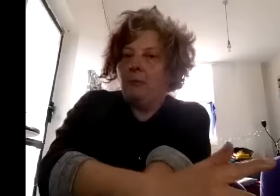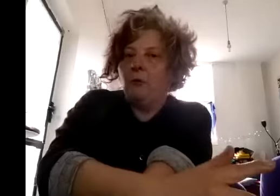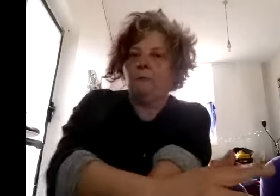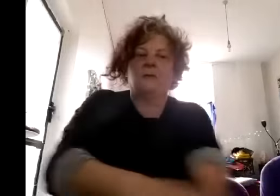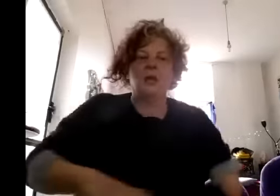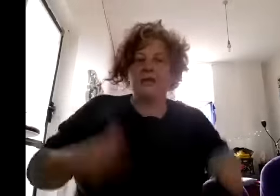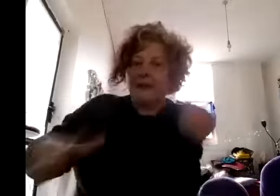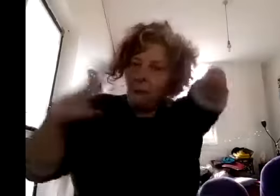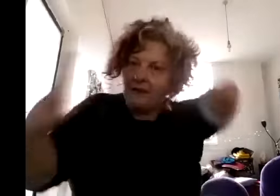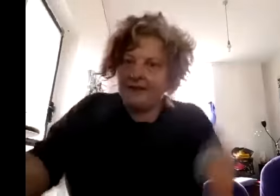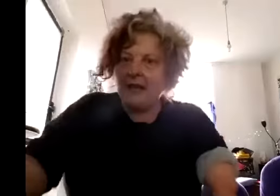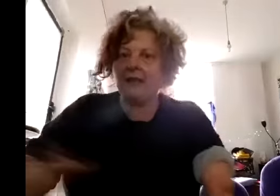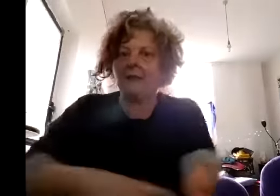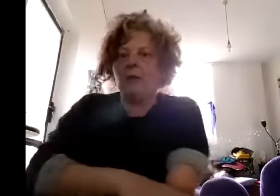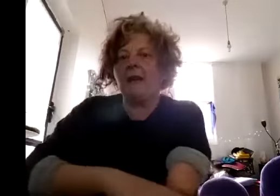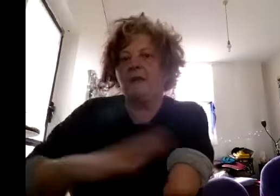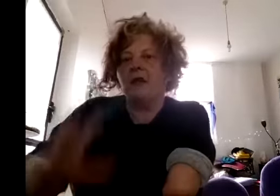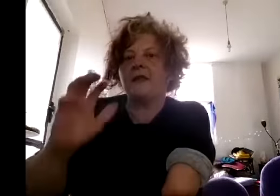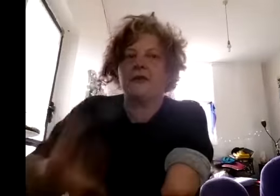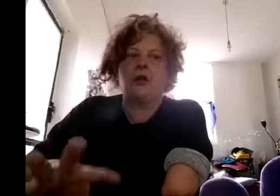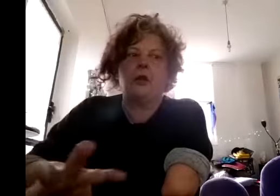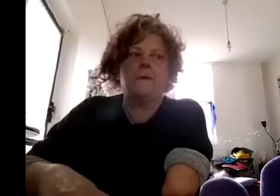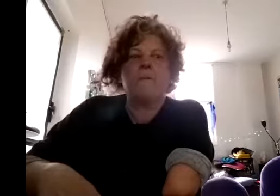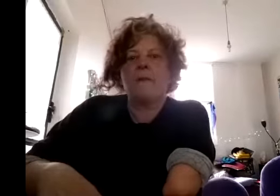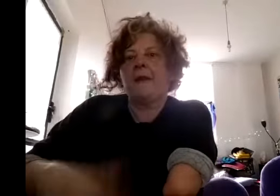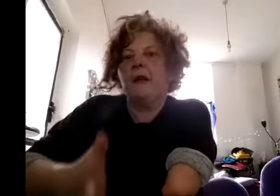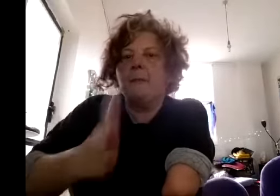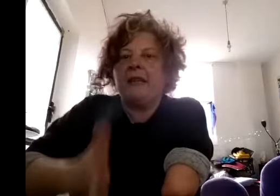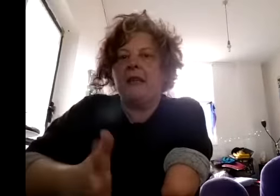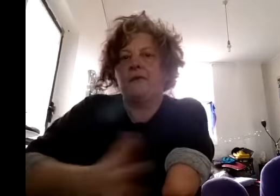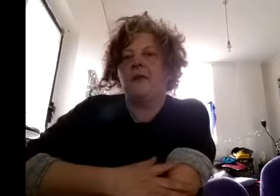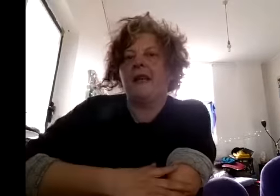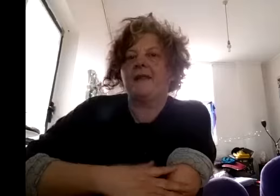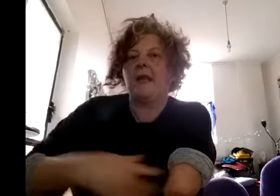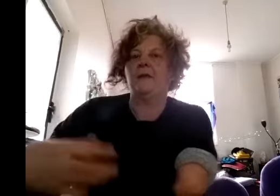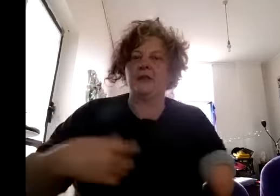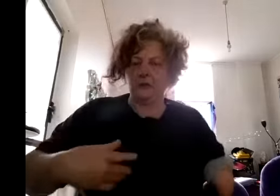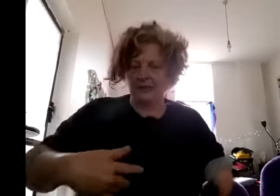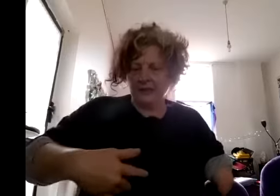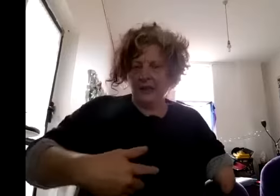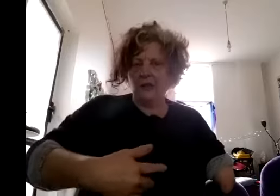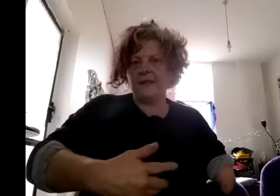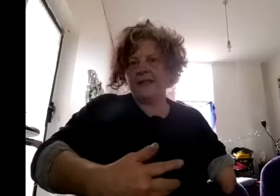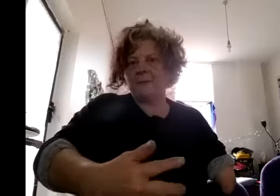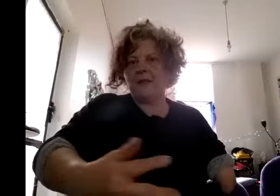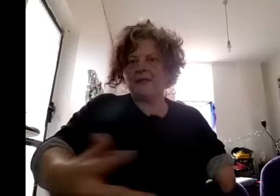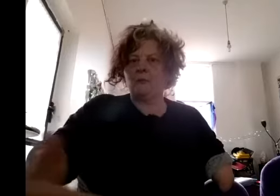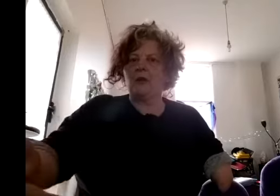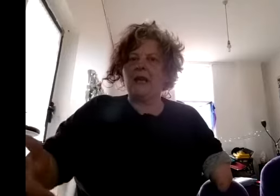so that's where it started and we had our first show at the very beginning of 2011 so it took us kind of six months to work out